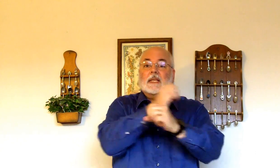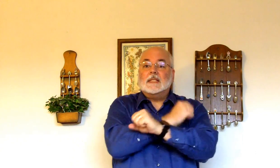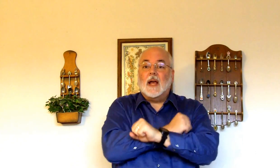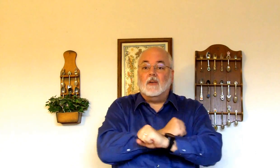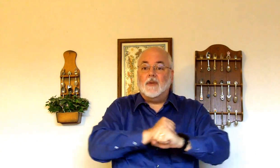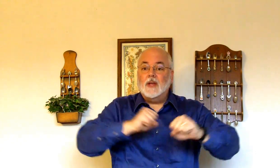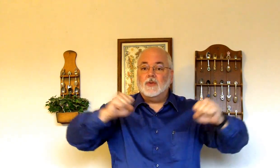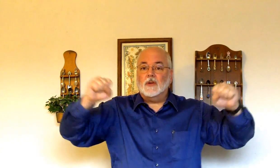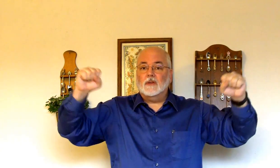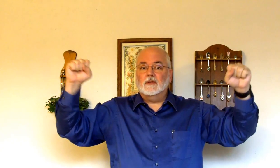Salvation.